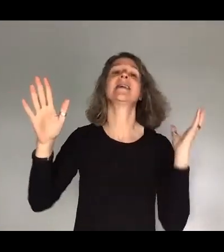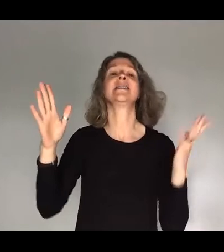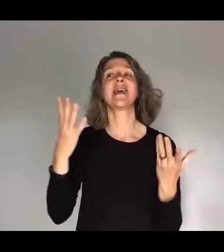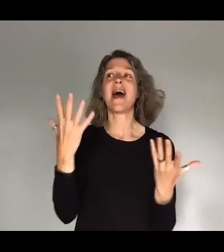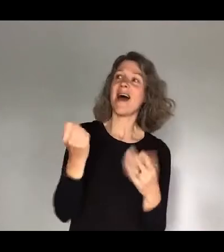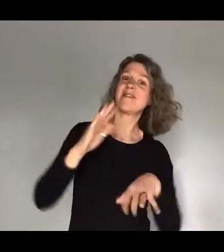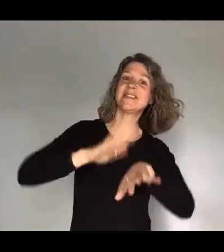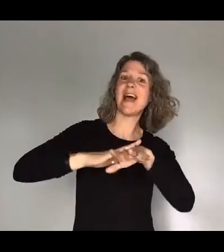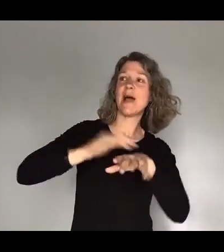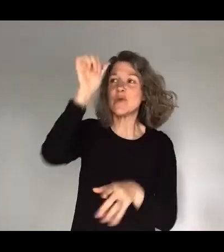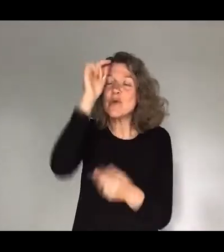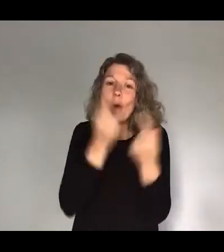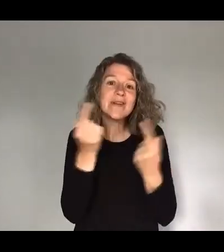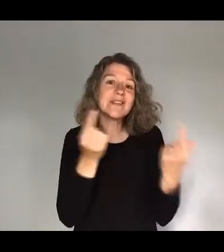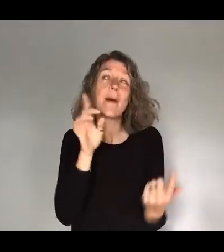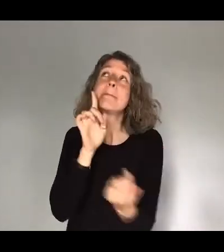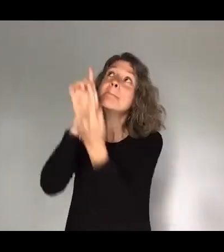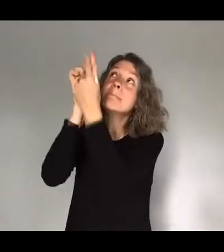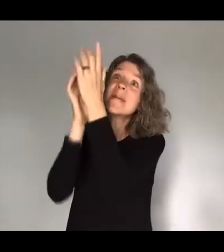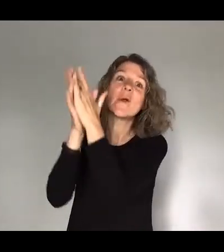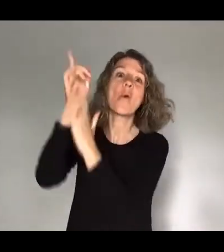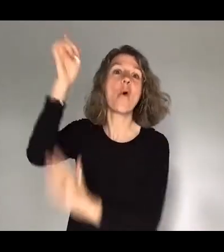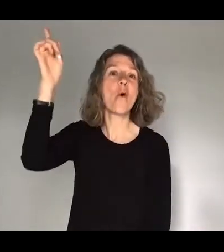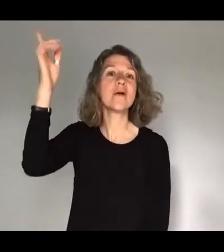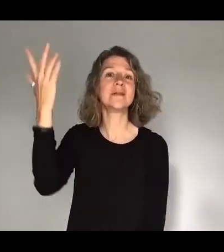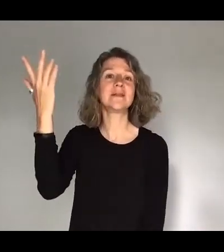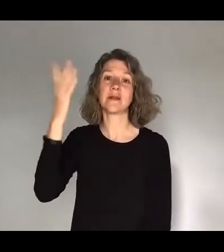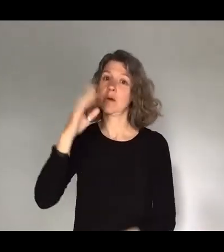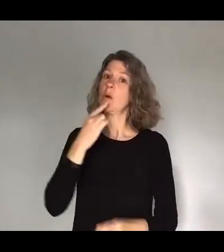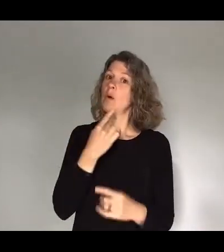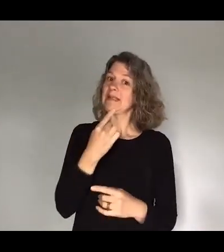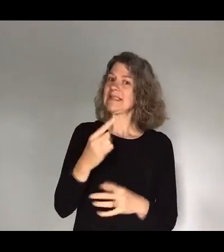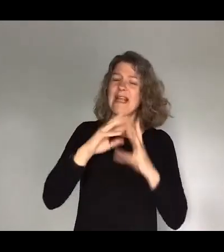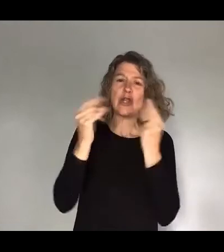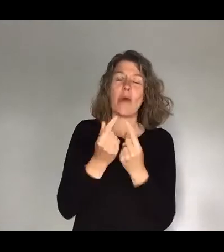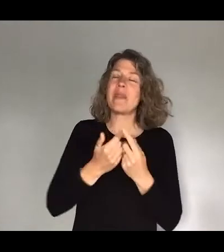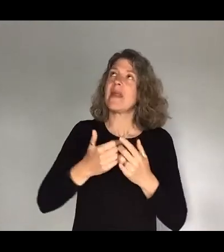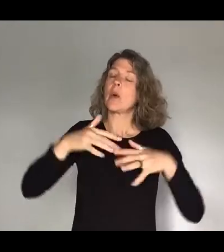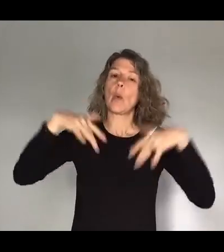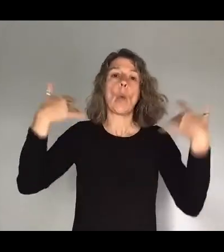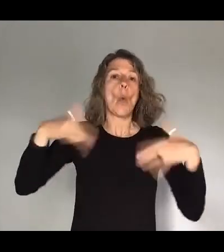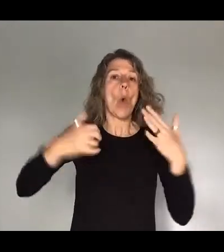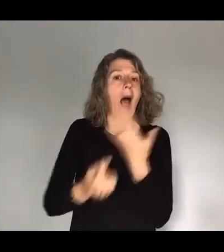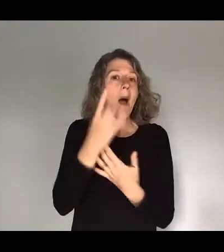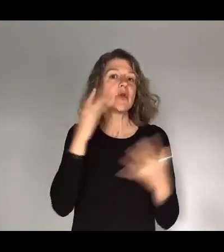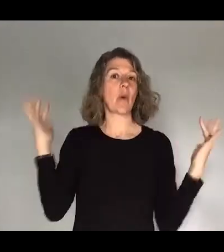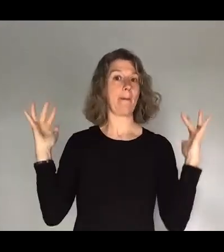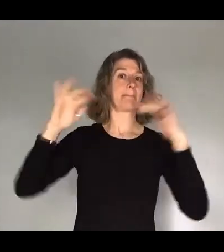other, to meet with God. We say that something extraordinary happens when we gather together at Focus. And we're going to be gathering together